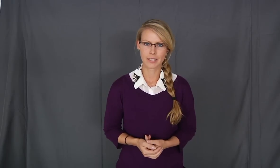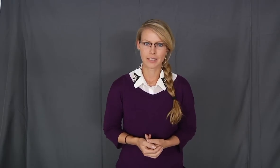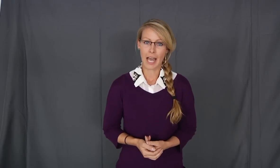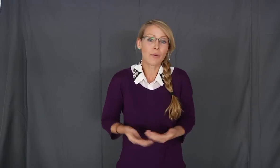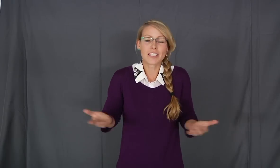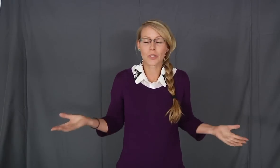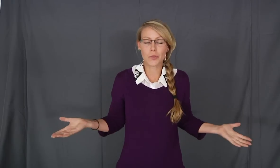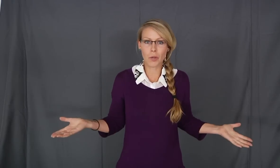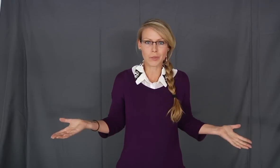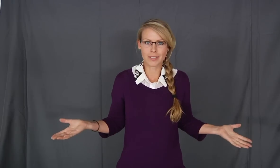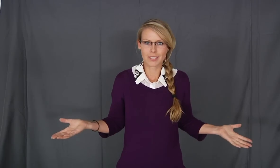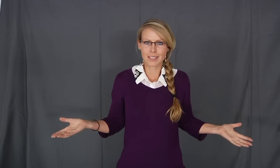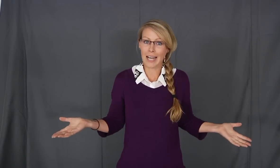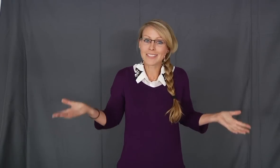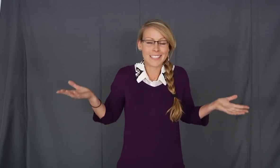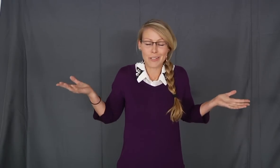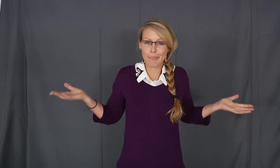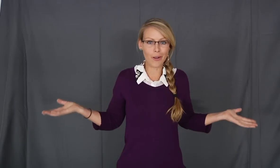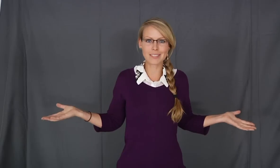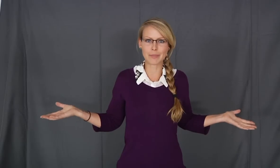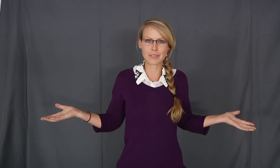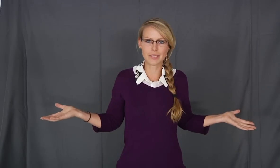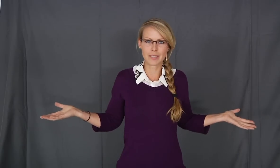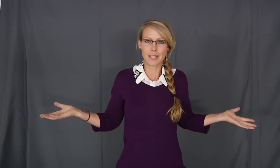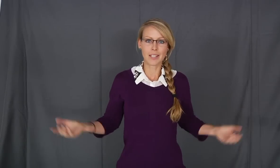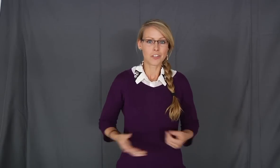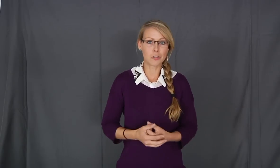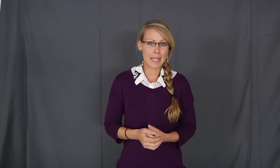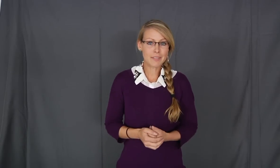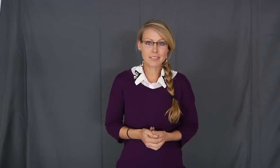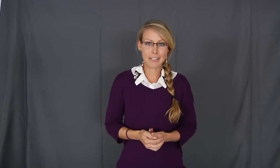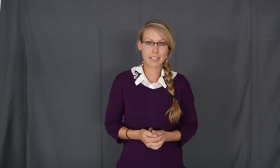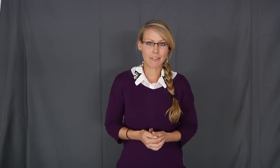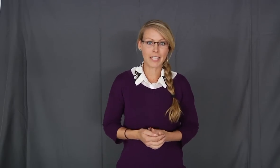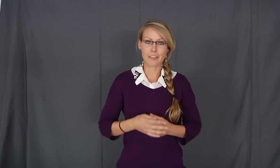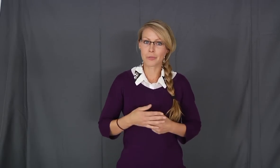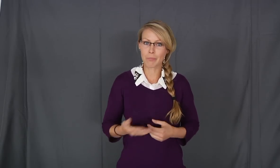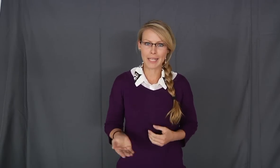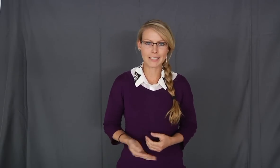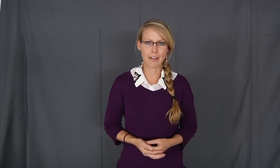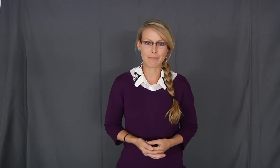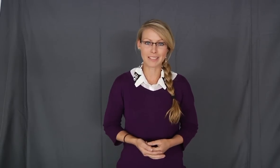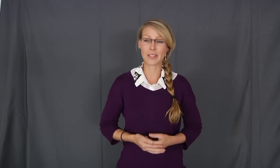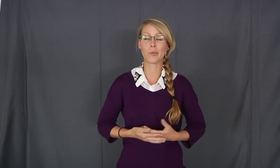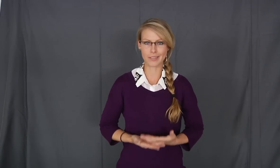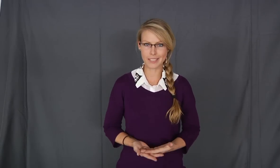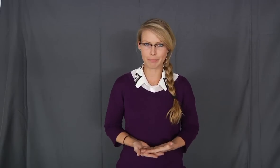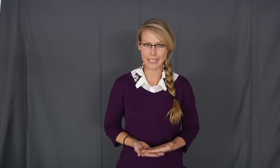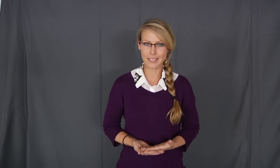How is this controlled? How is this even possible? To be able to safely navigate through complex environments with this speed